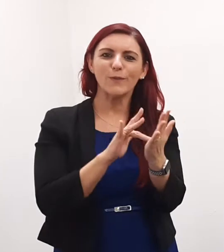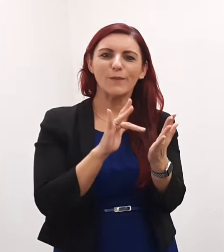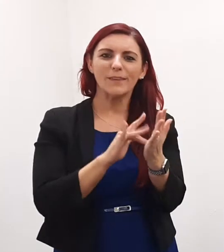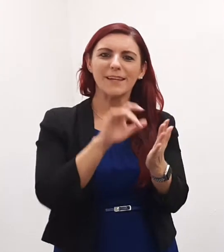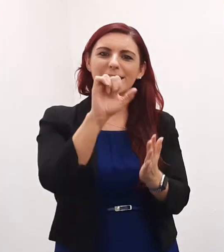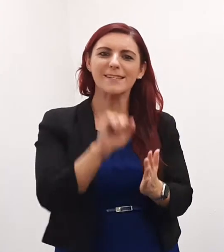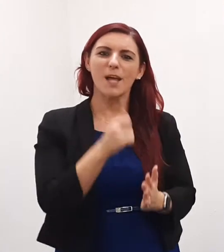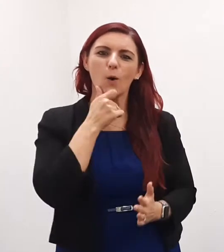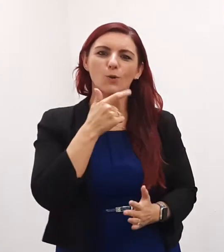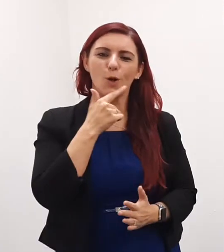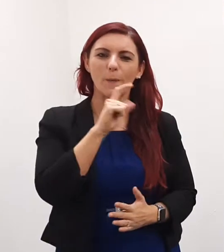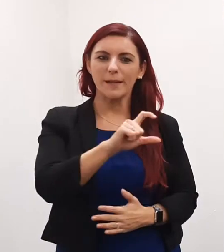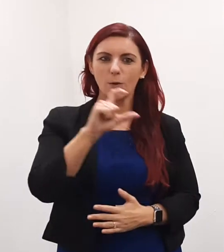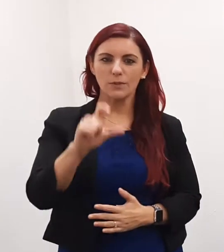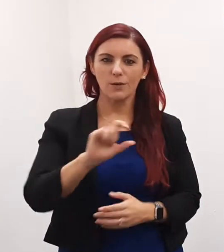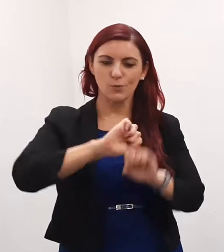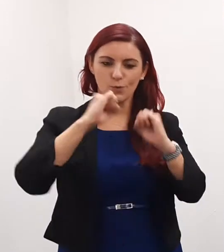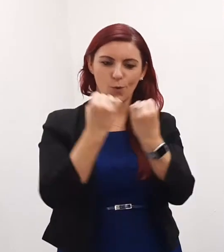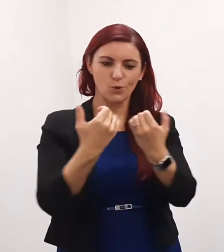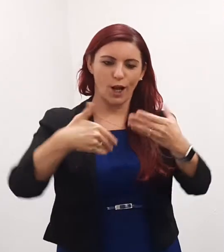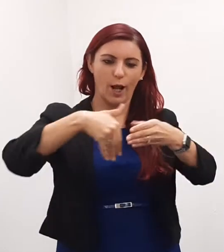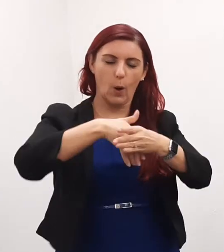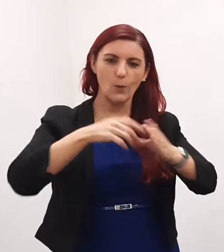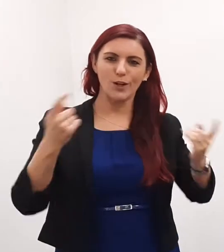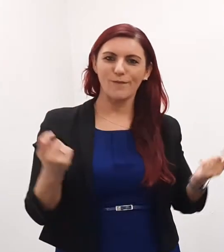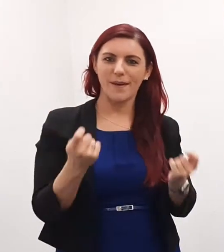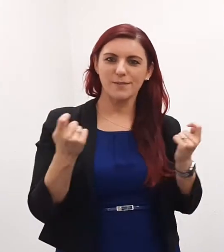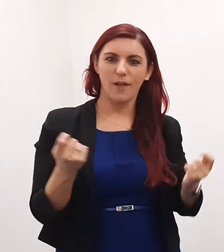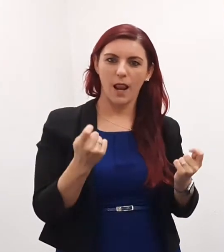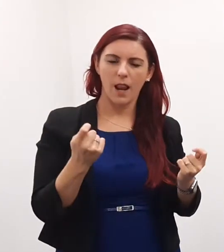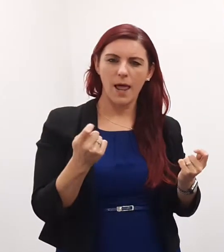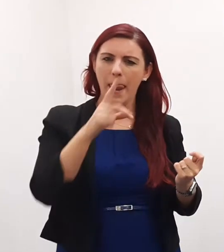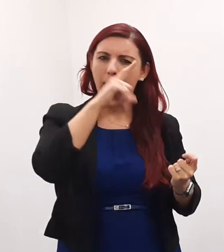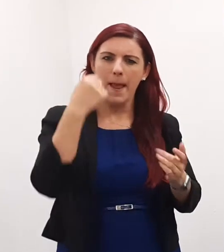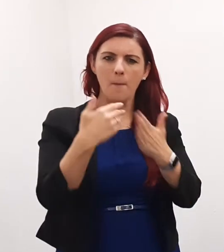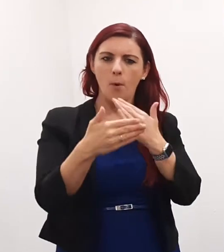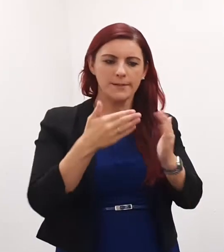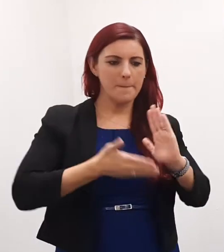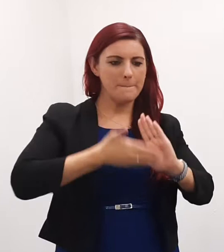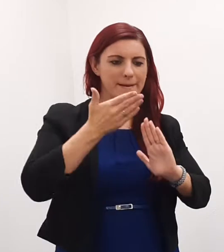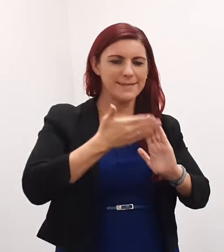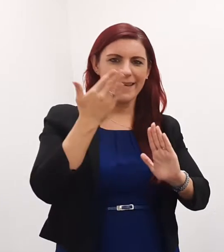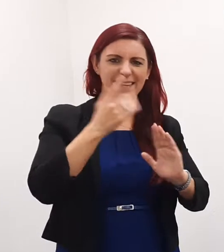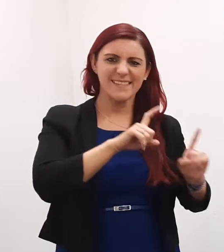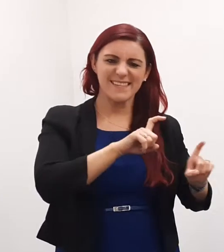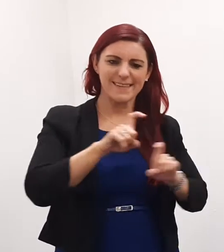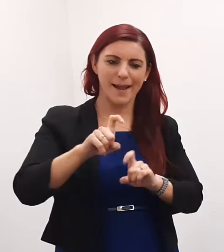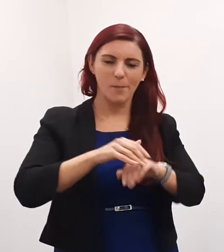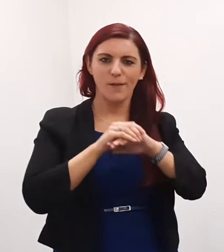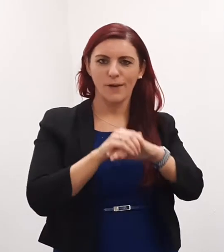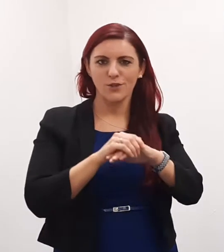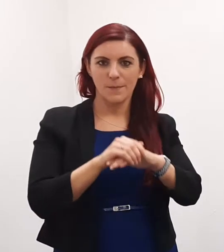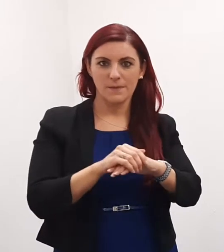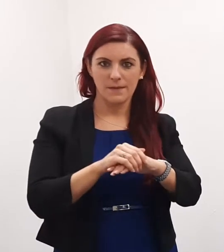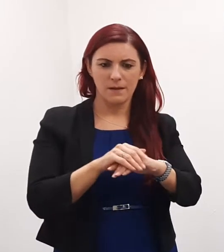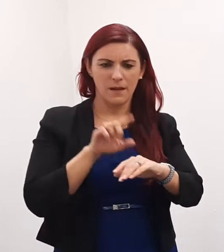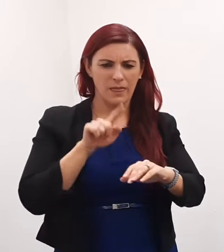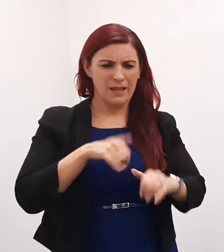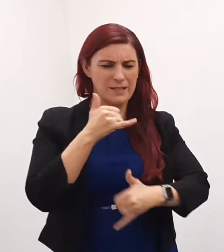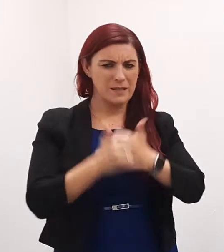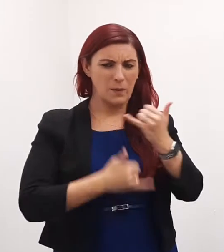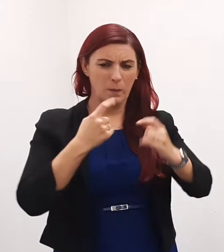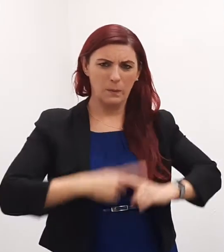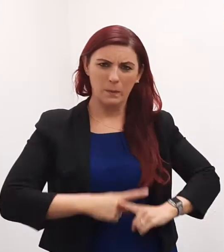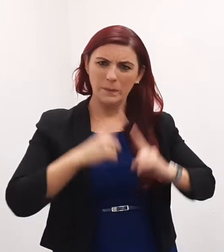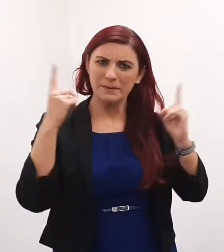Dublin County Council Social Inclusion Festival, Building Sustainable Friendships. This year has seen unprecedented times